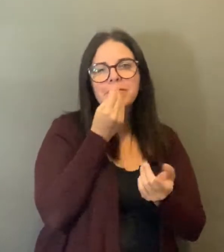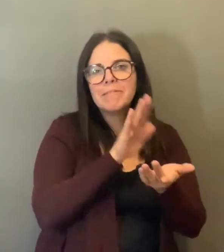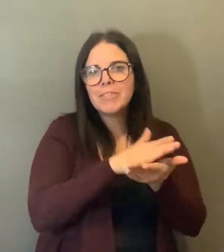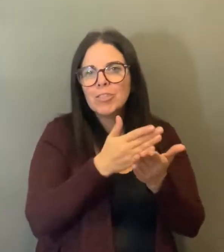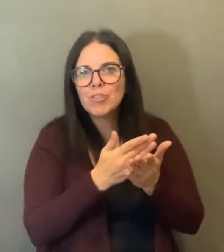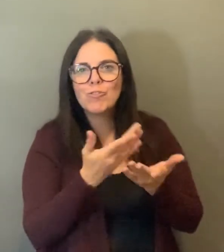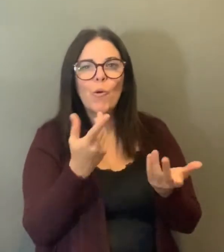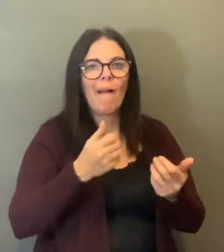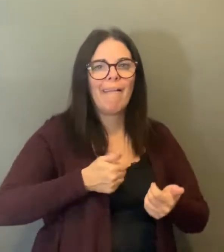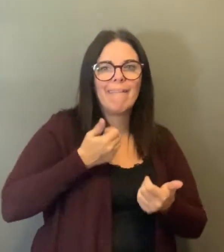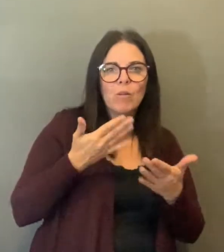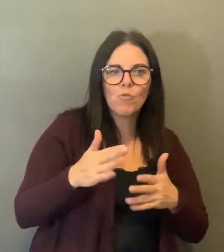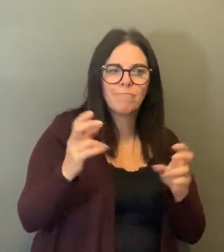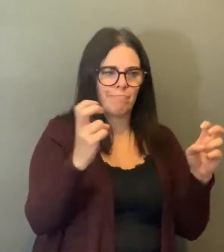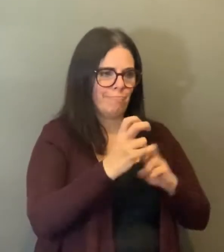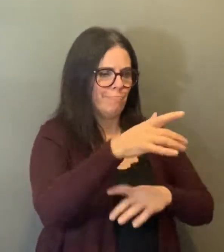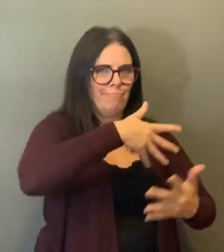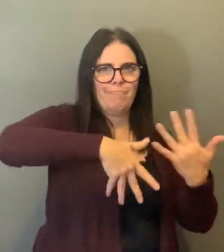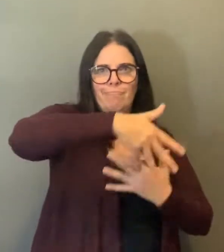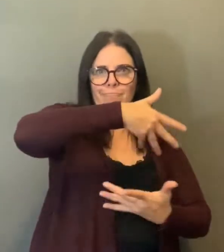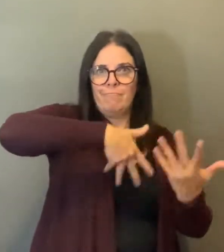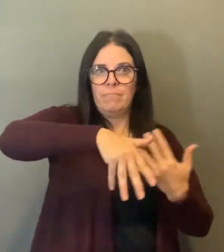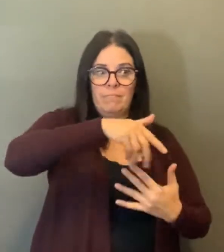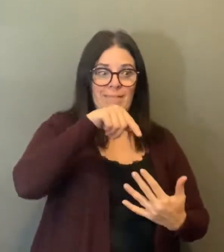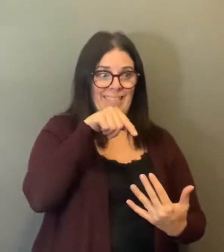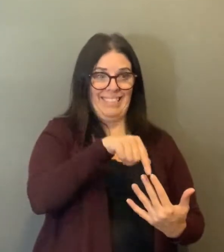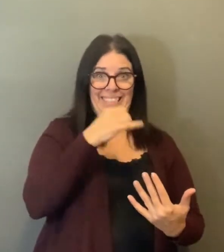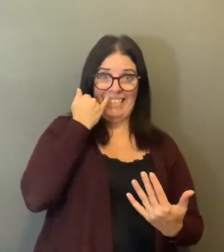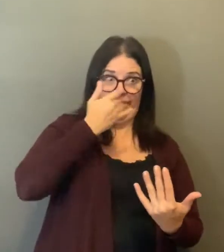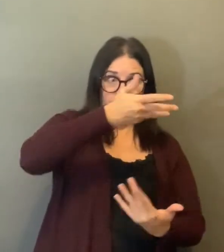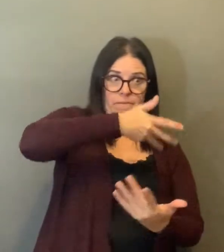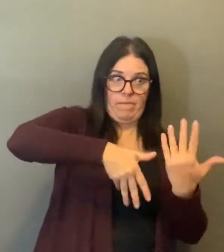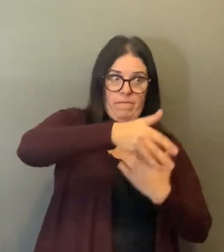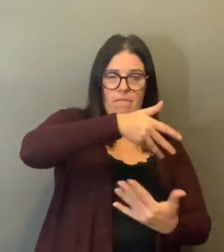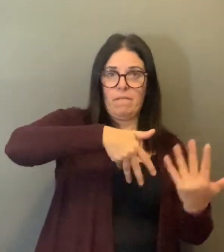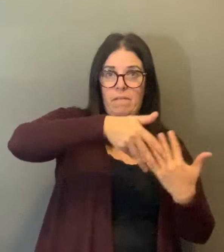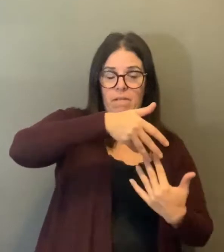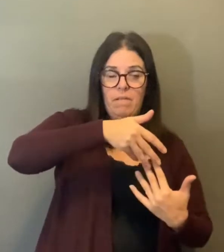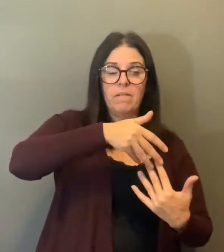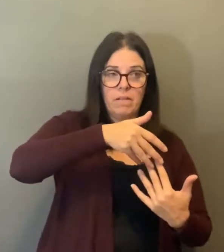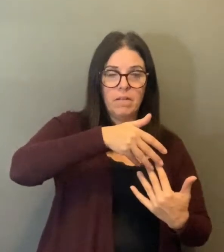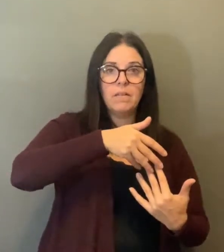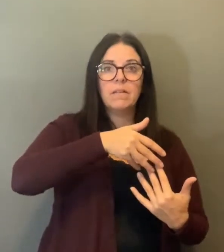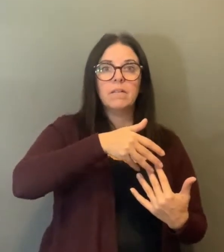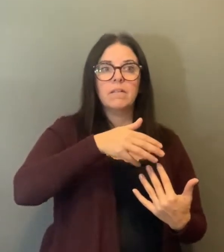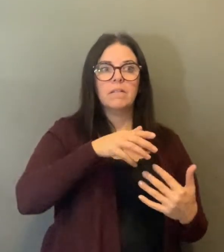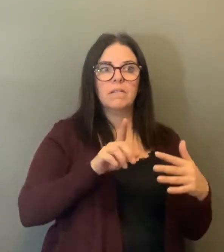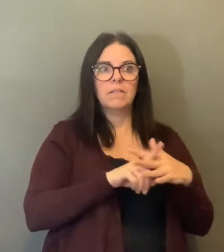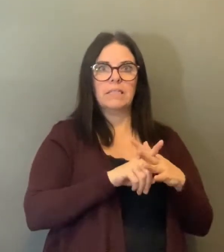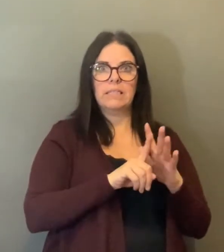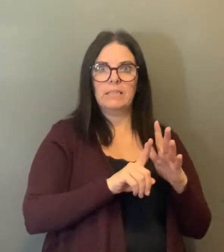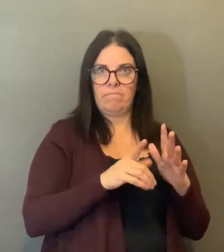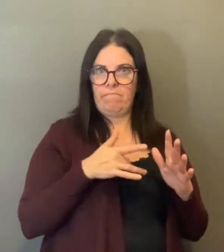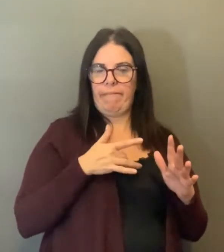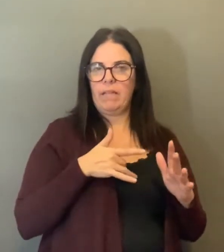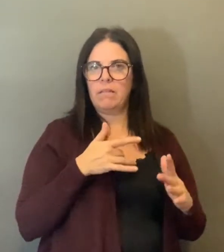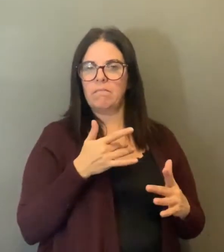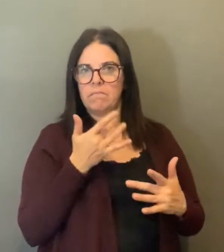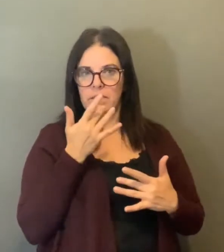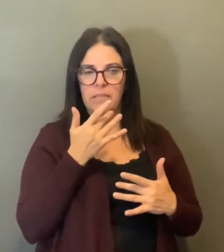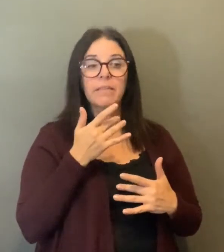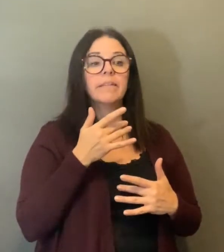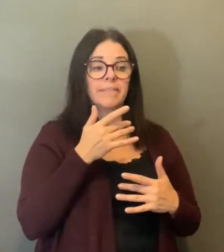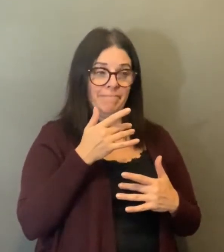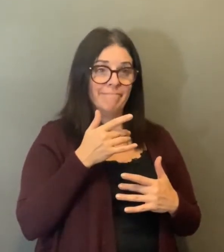someone who is in the same home and they all congregate, they have a common shared space. Anyone in that kind of setting, yes, if someone